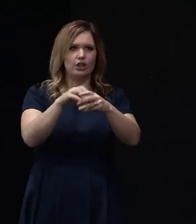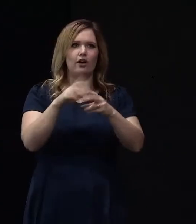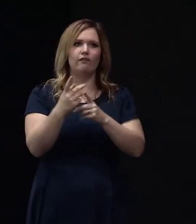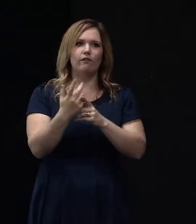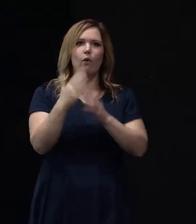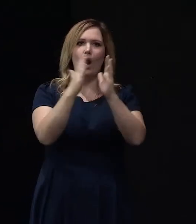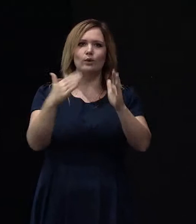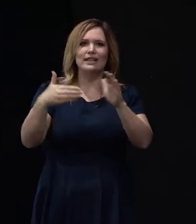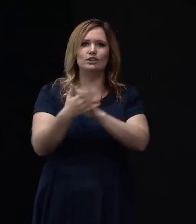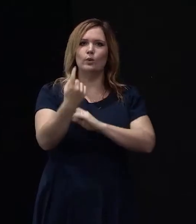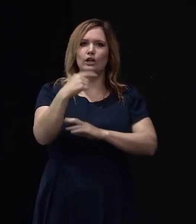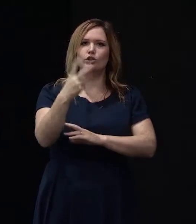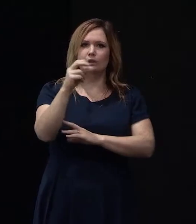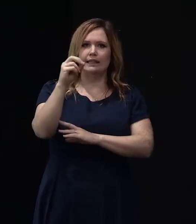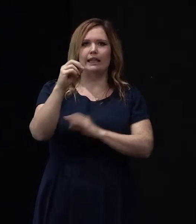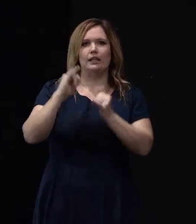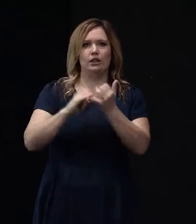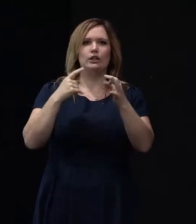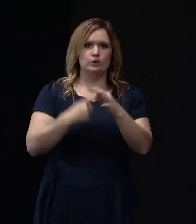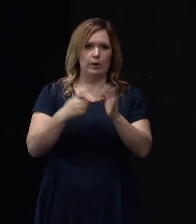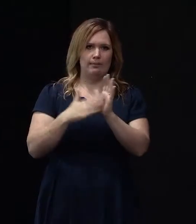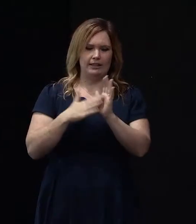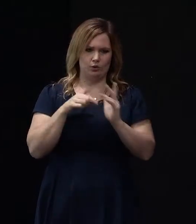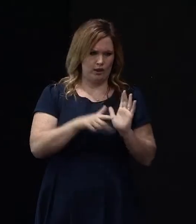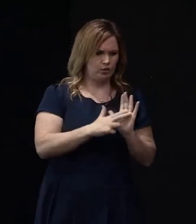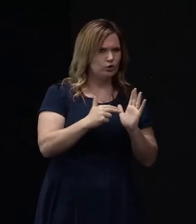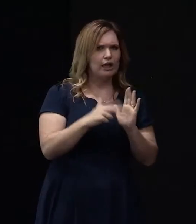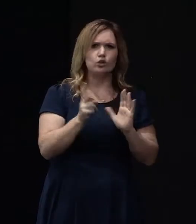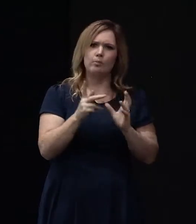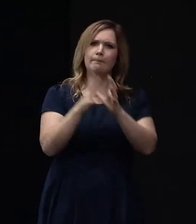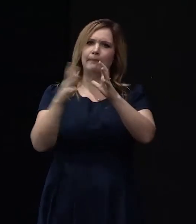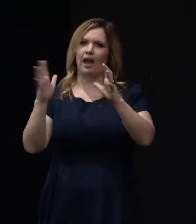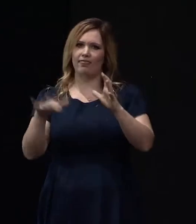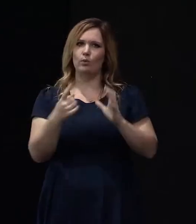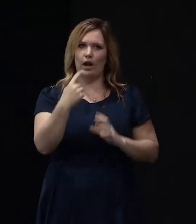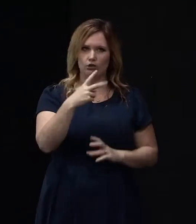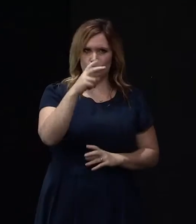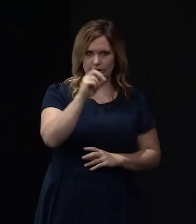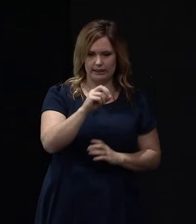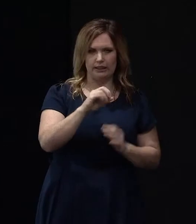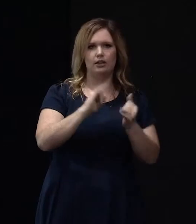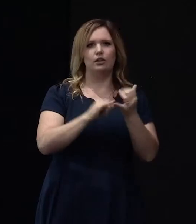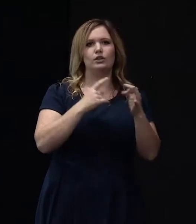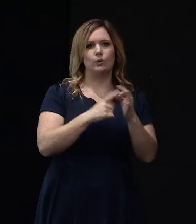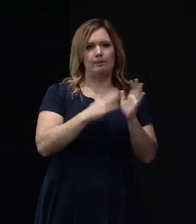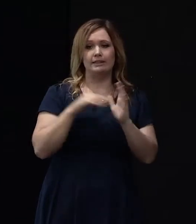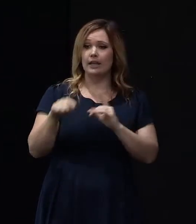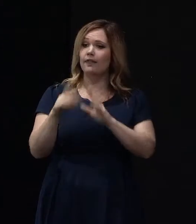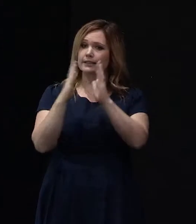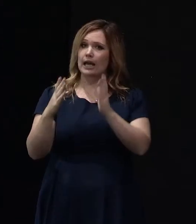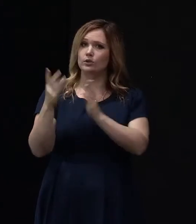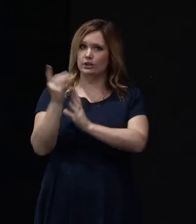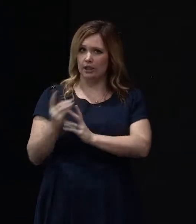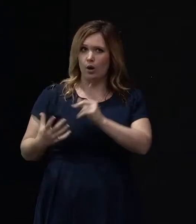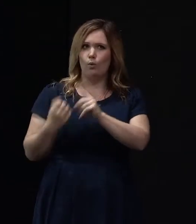square meters, which is not a very big house in New Zealand terms, under 120 square meters. This was the winning design, which has three